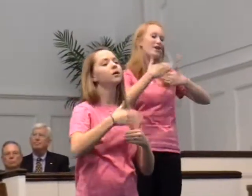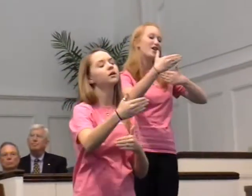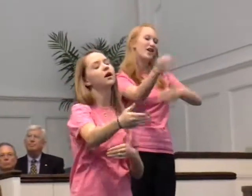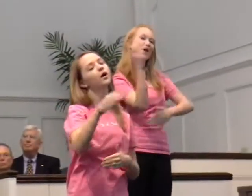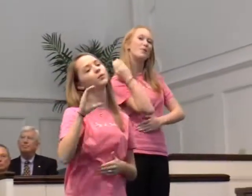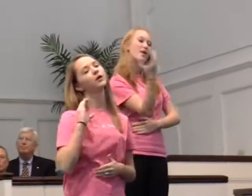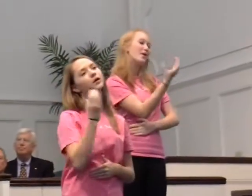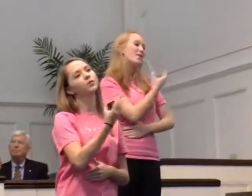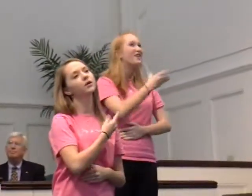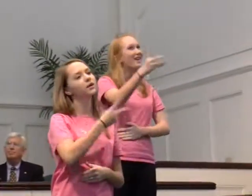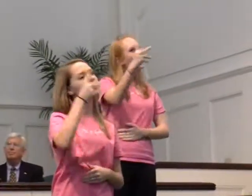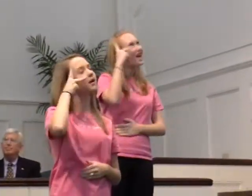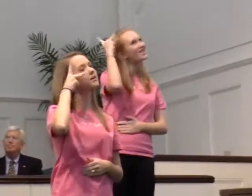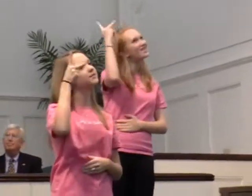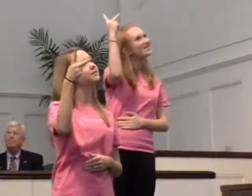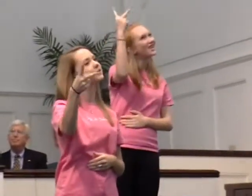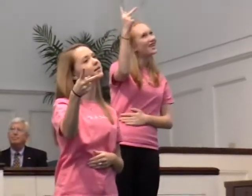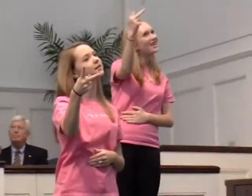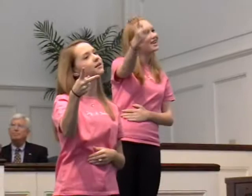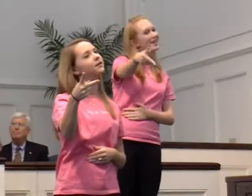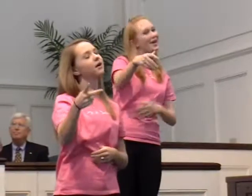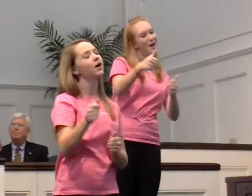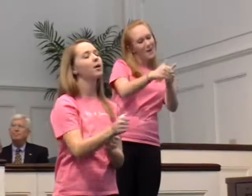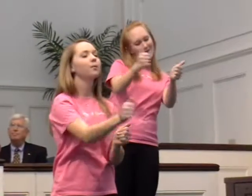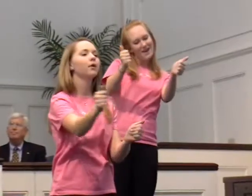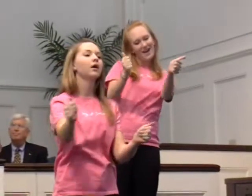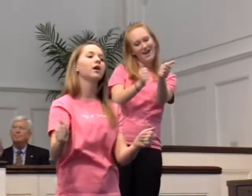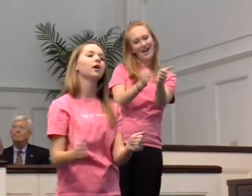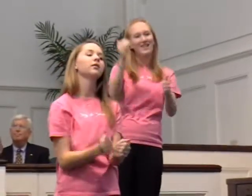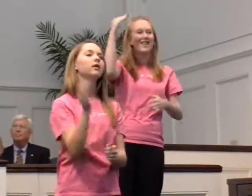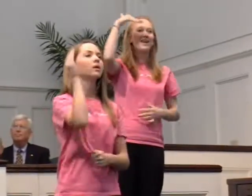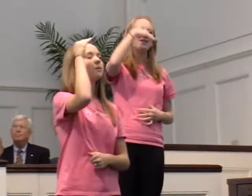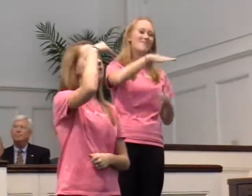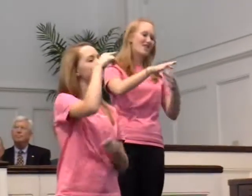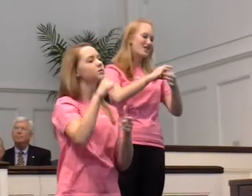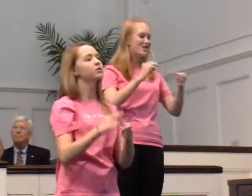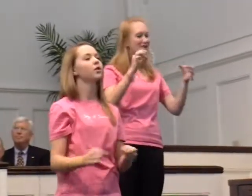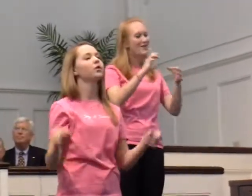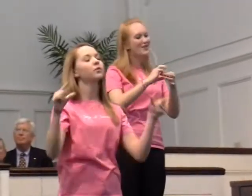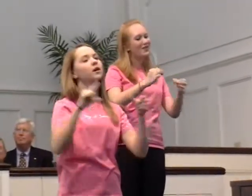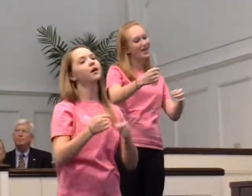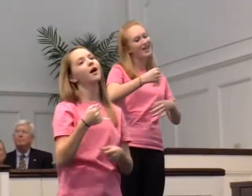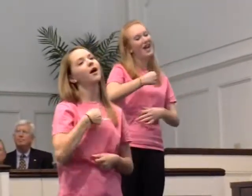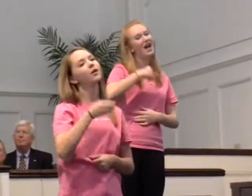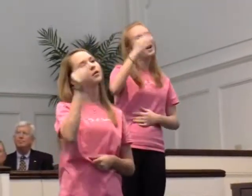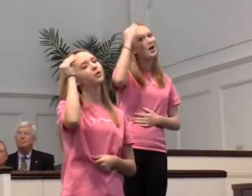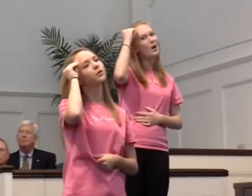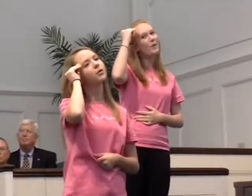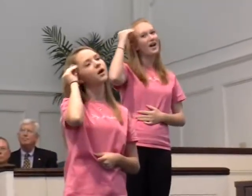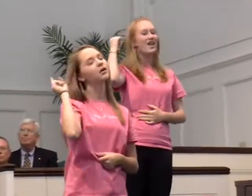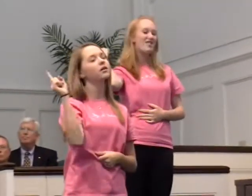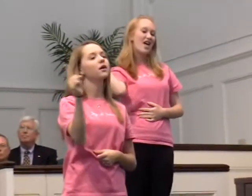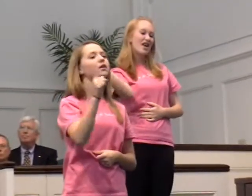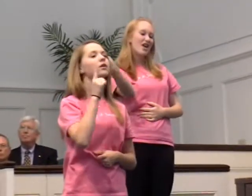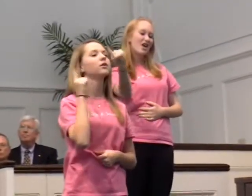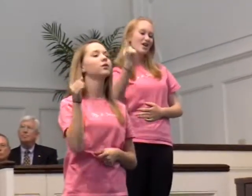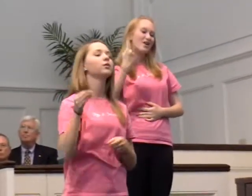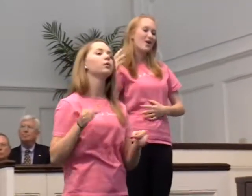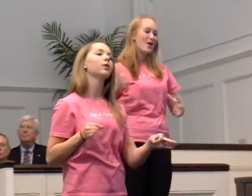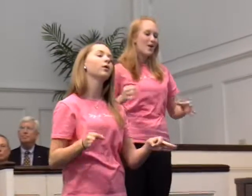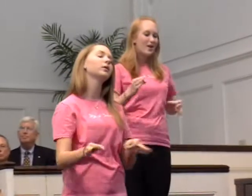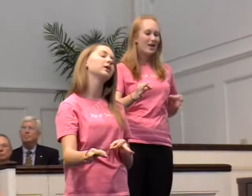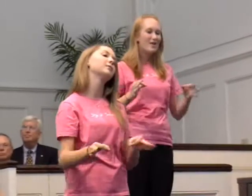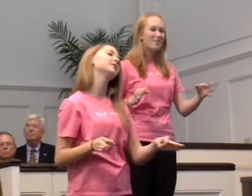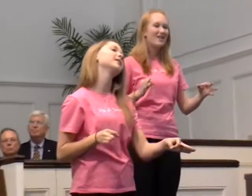Beyond what we can see, behind the mystery, I know that it